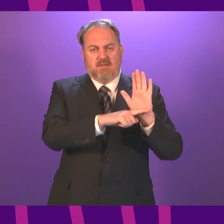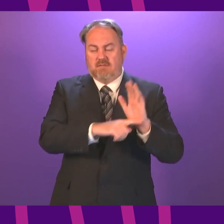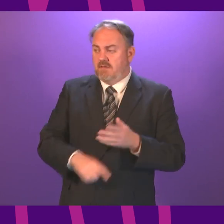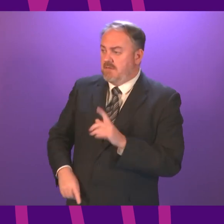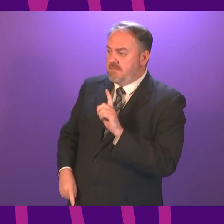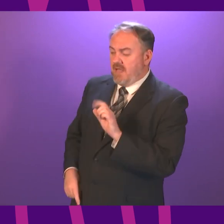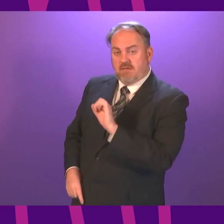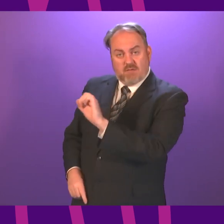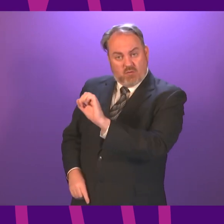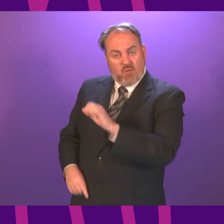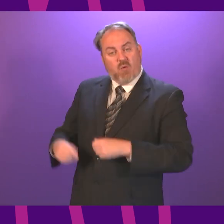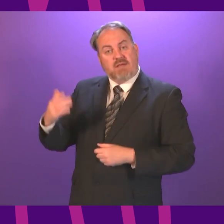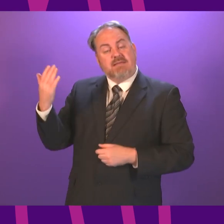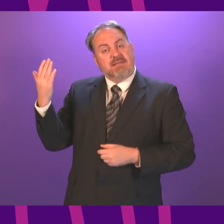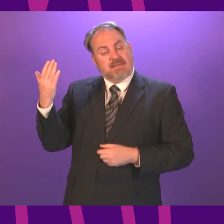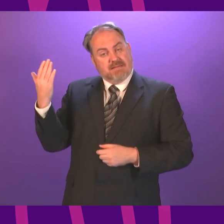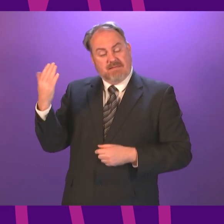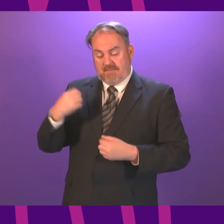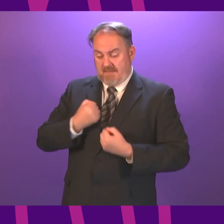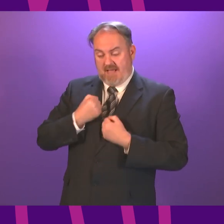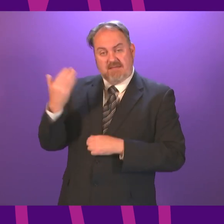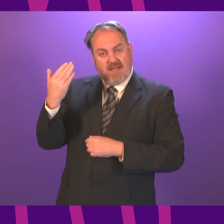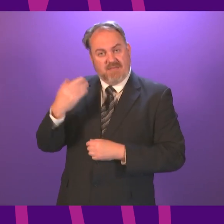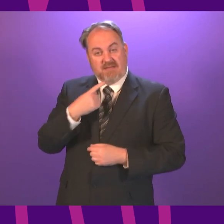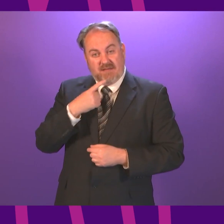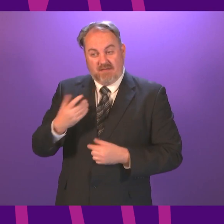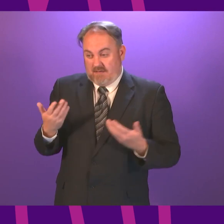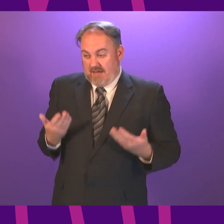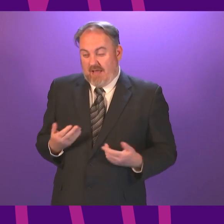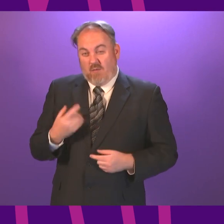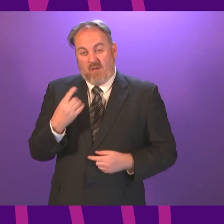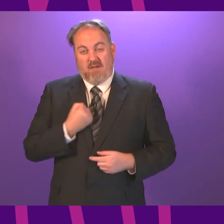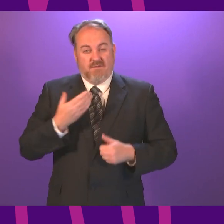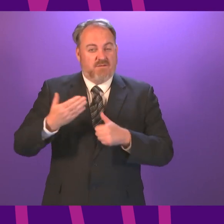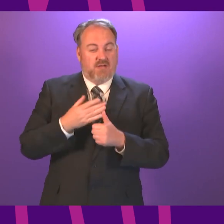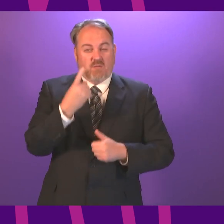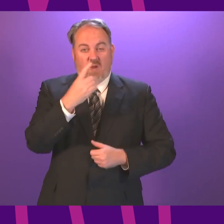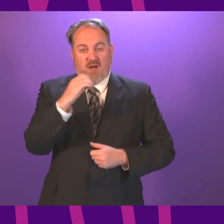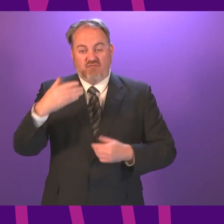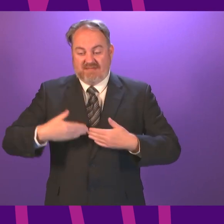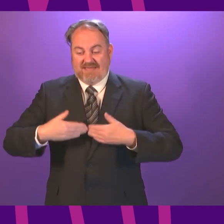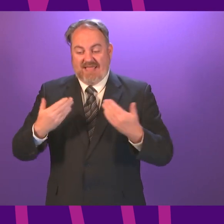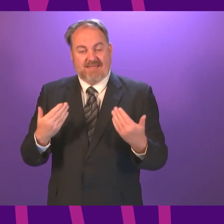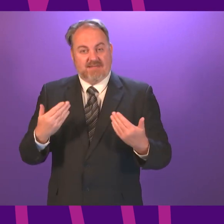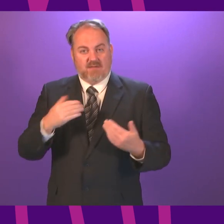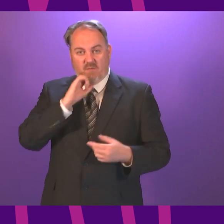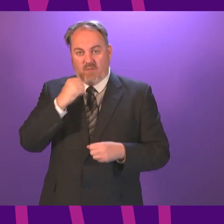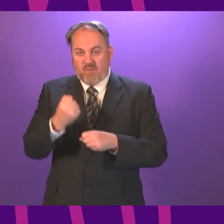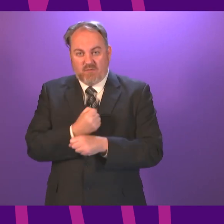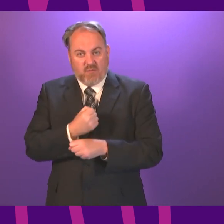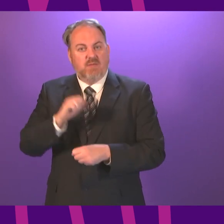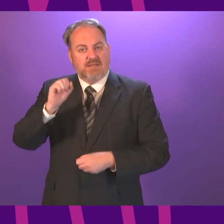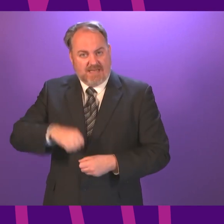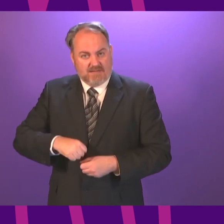right to say most of my statement focused on what we will do just in our first hundred days It's building on the progress we've made He talked about teachers